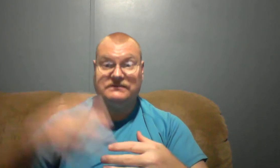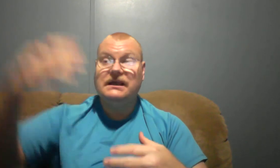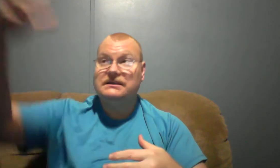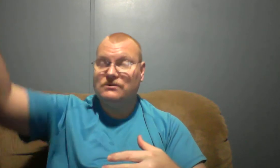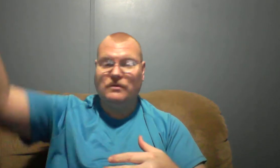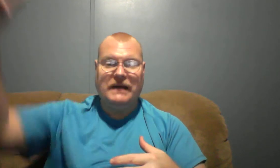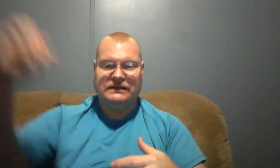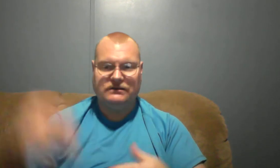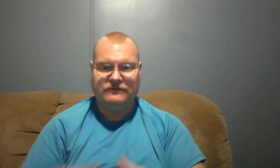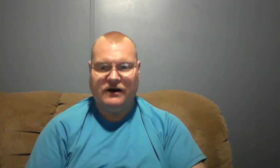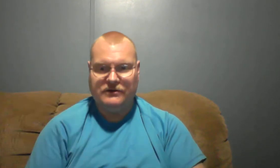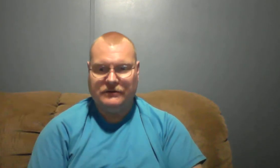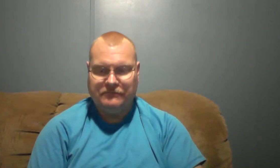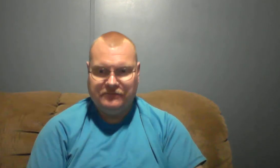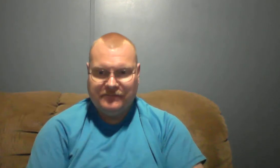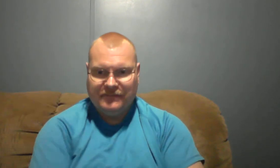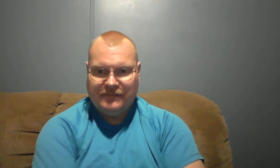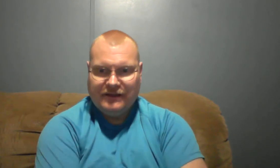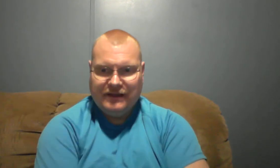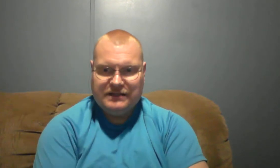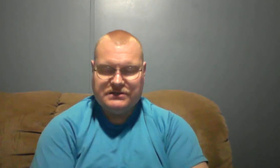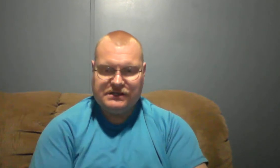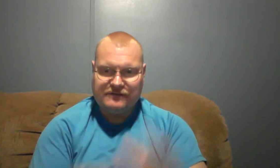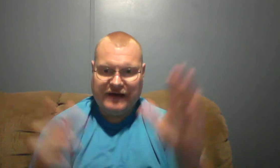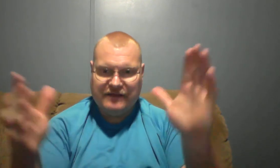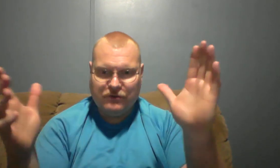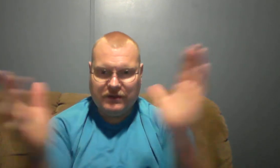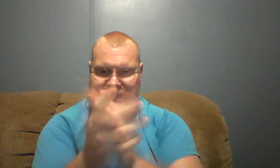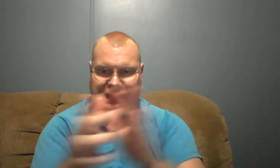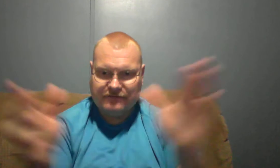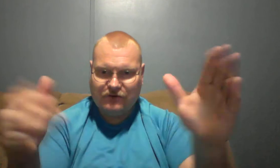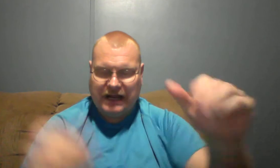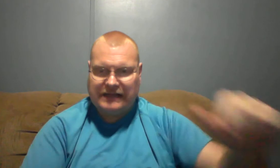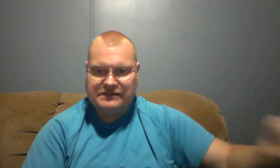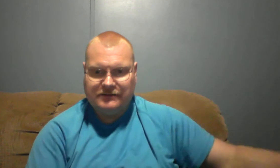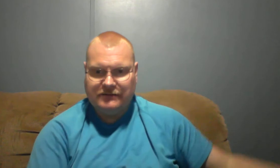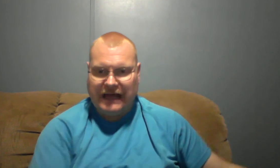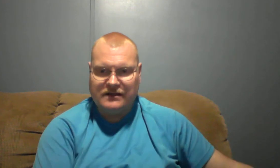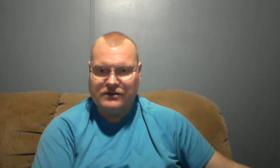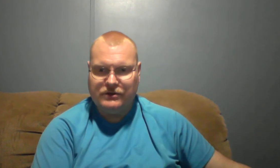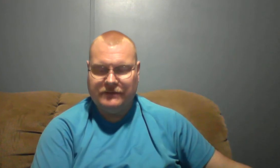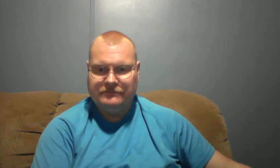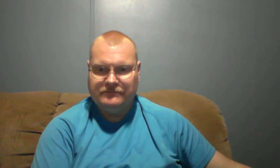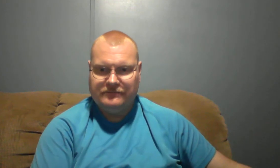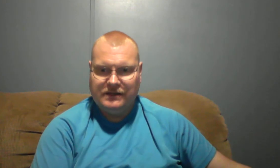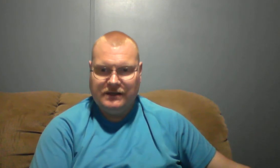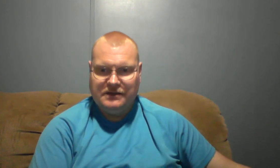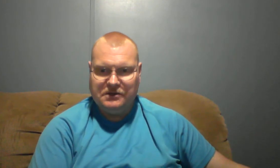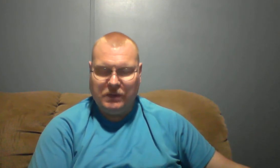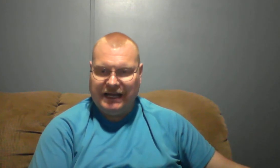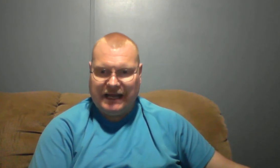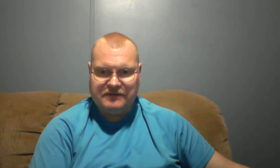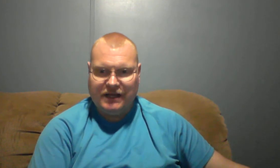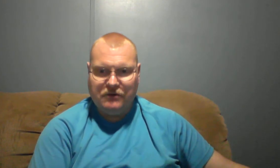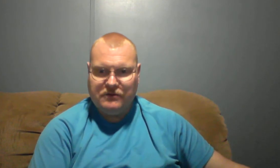it's going back to the father justified through the death of Christ hallelujah we didn't have to go through